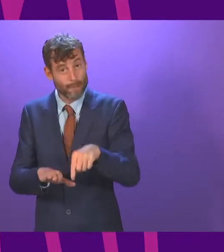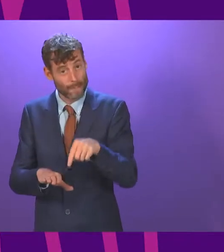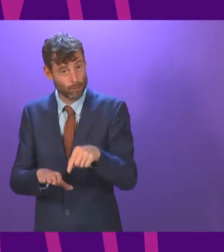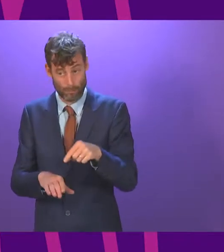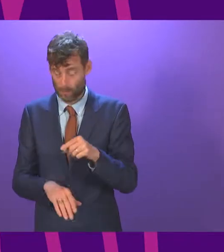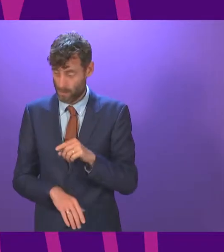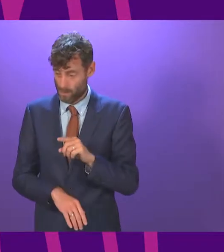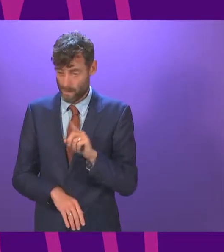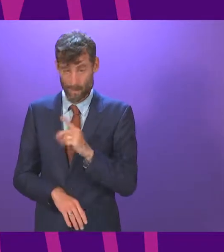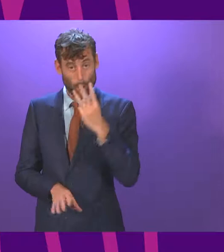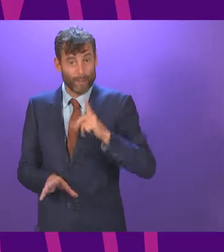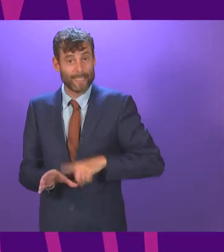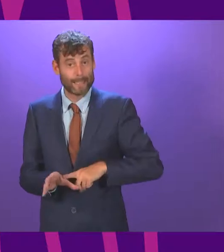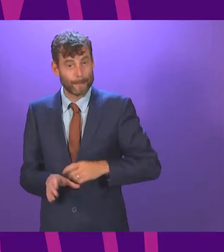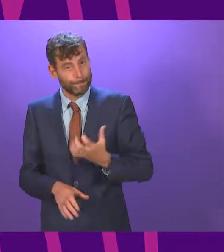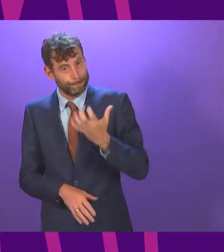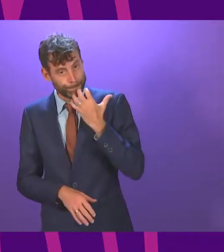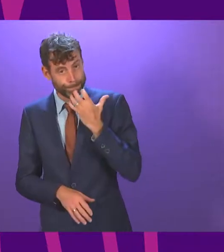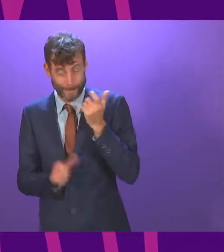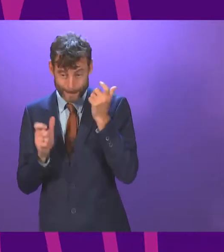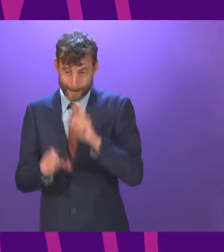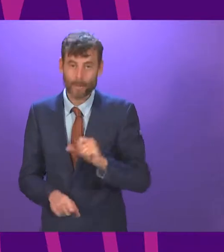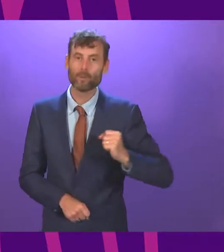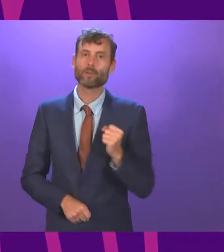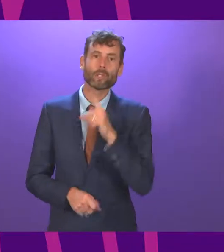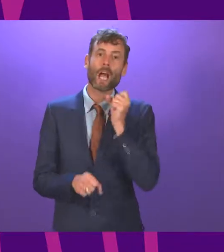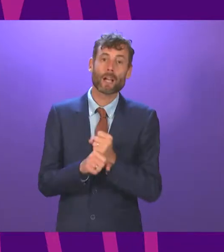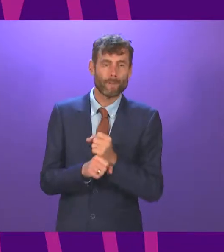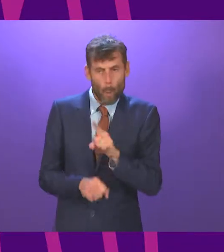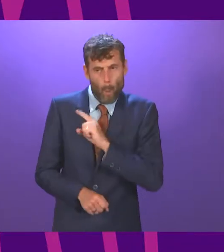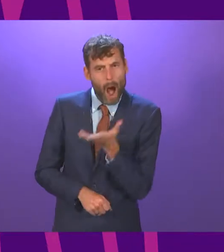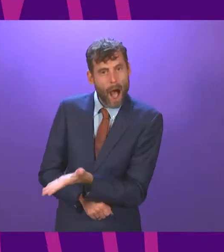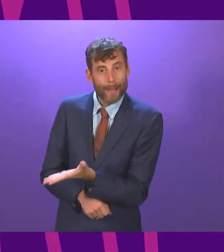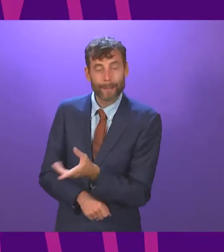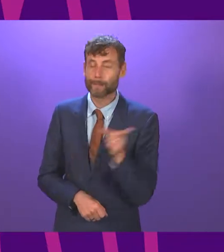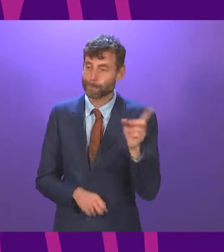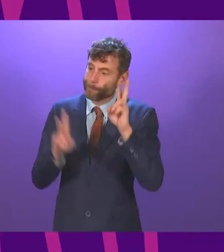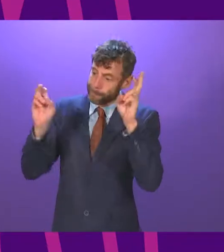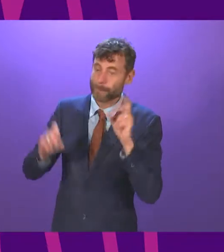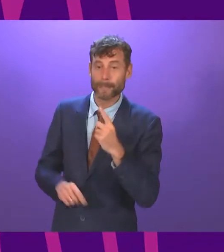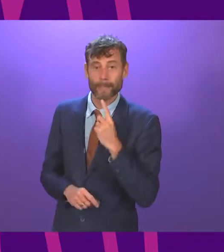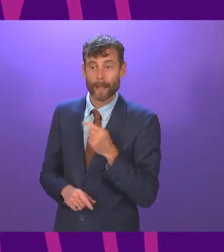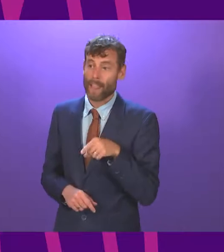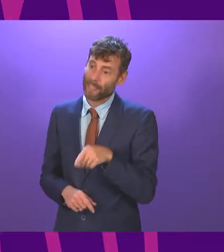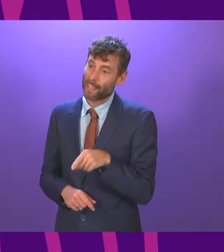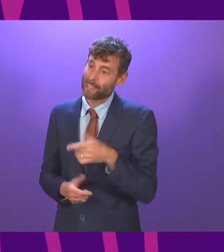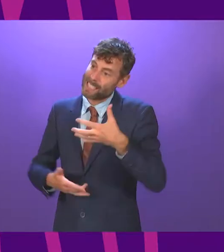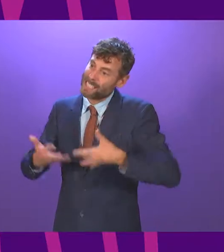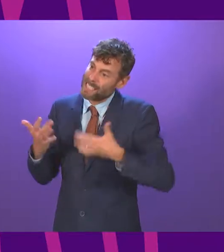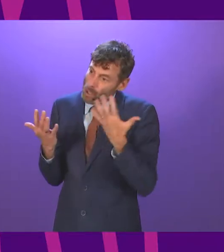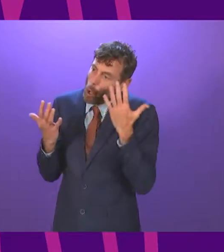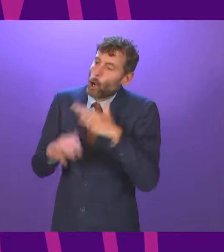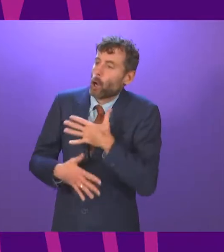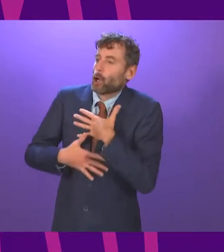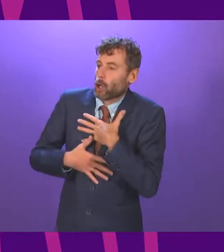least three years. The Scottish Government response, and I quote, these are concerning statistics. It's far,